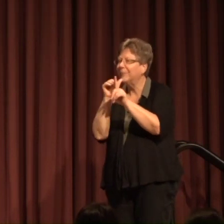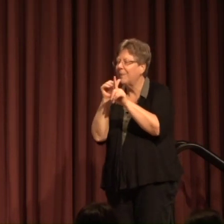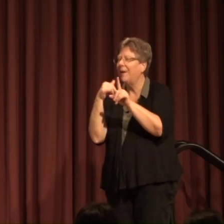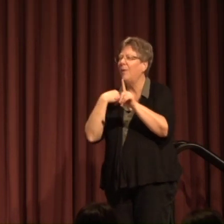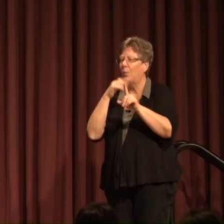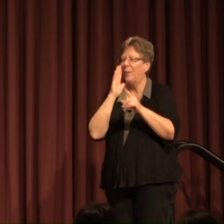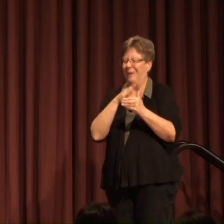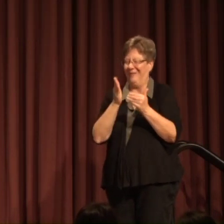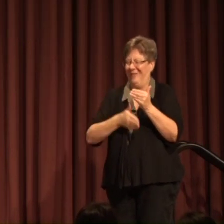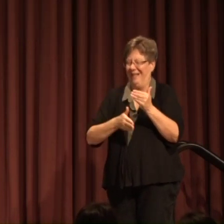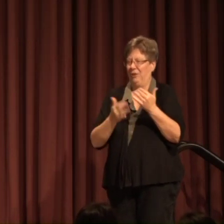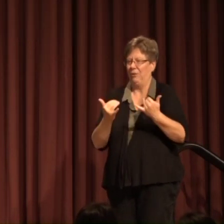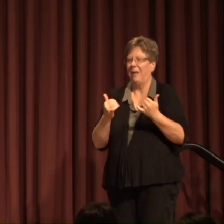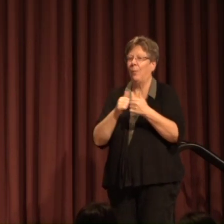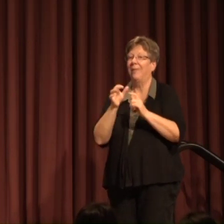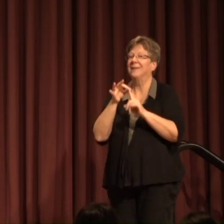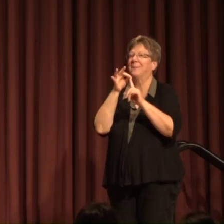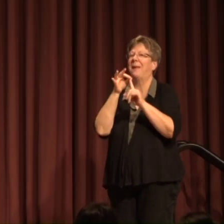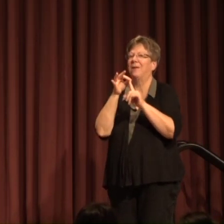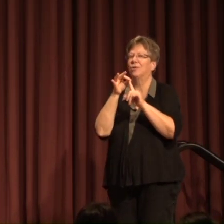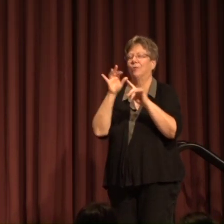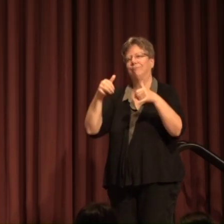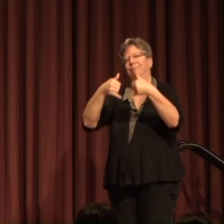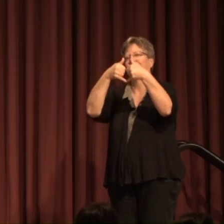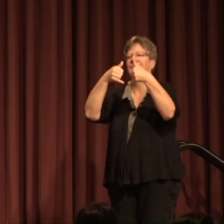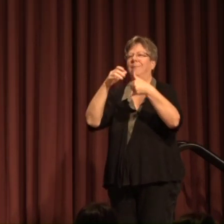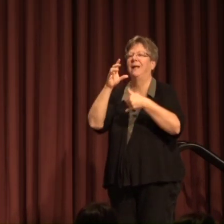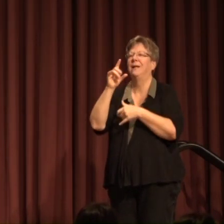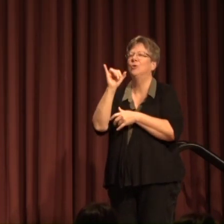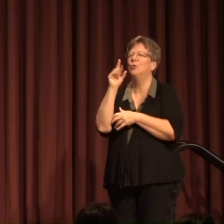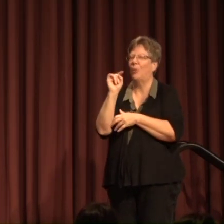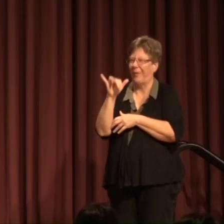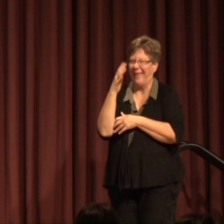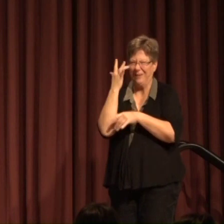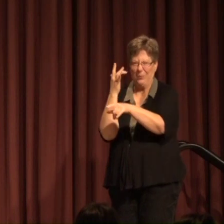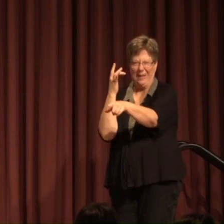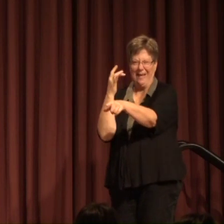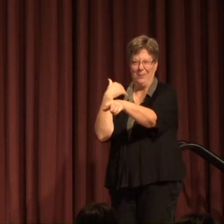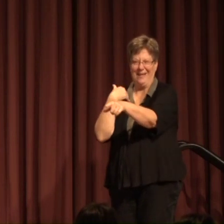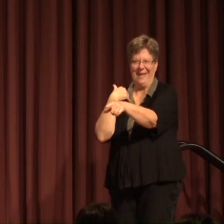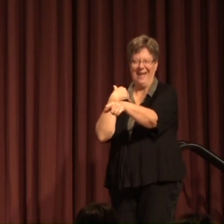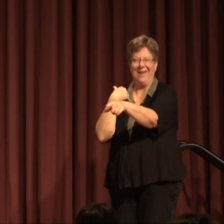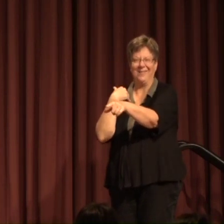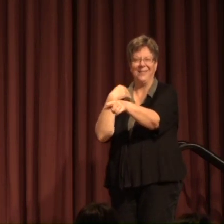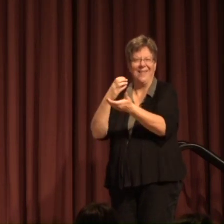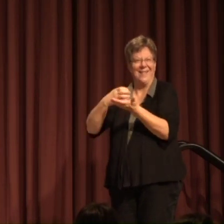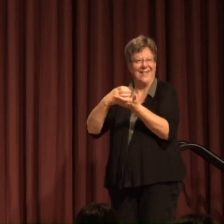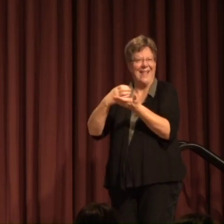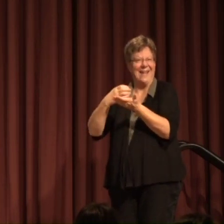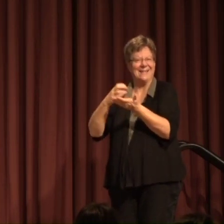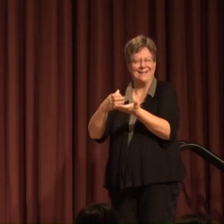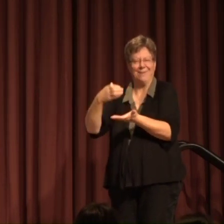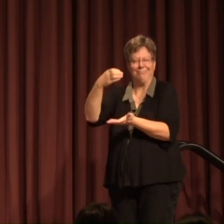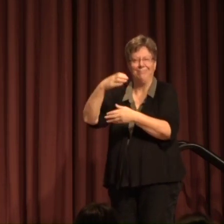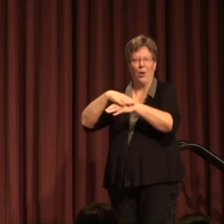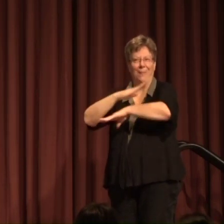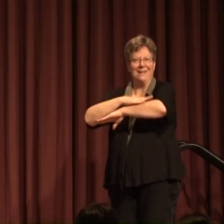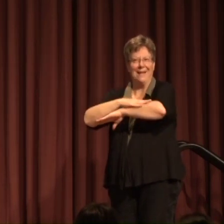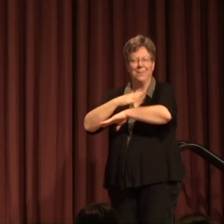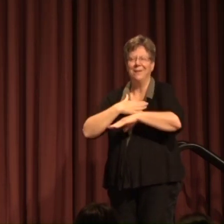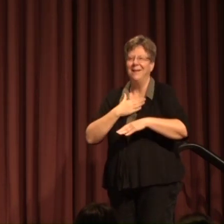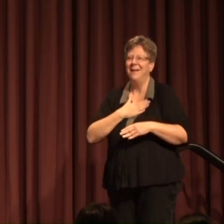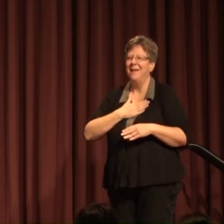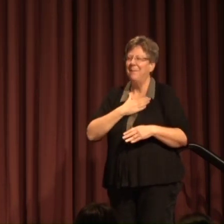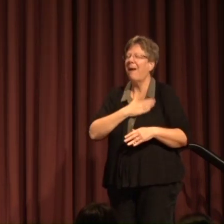we will be concluding our event today with a special toast and that's the reason for the glasses and carafes on the tables it is my pleasure to